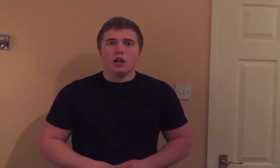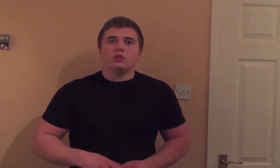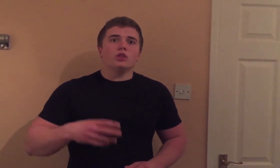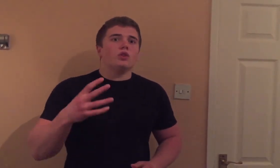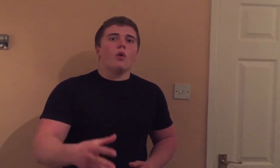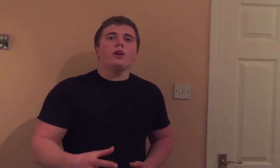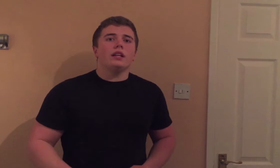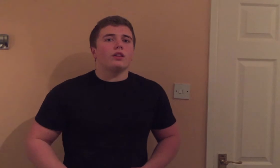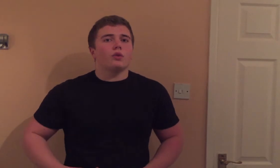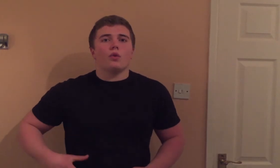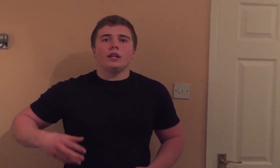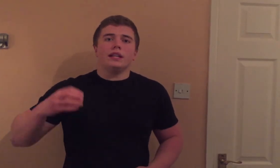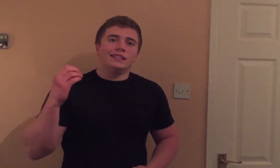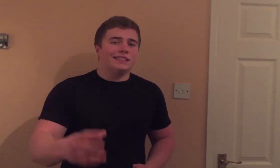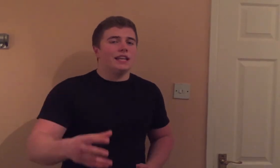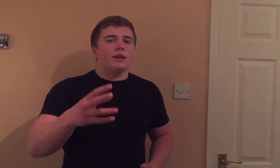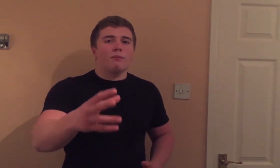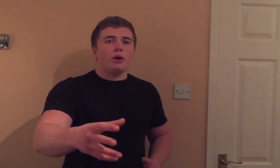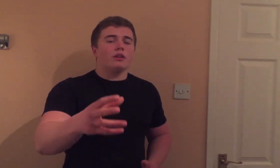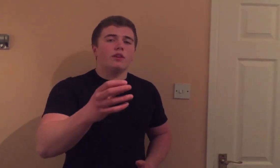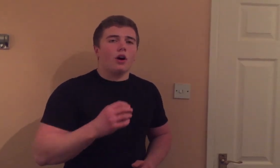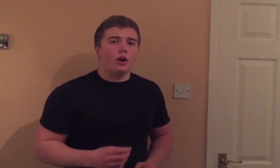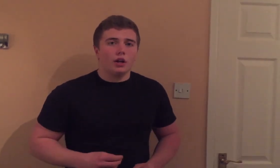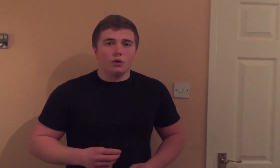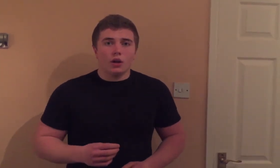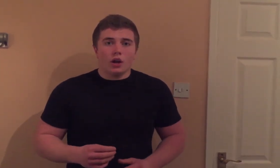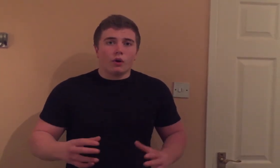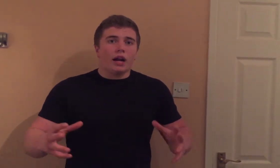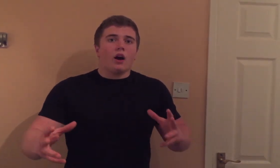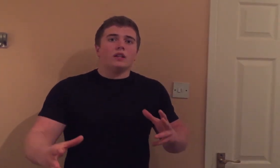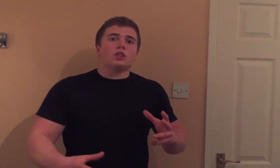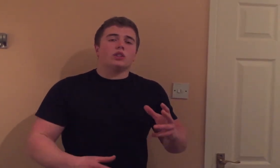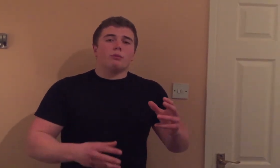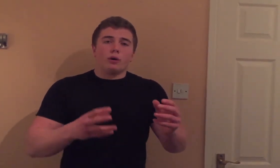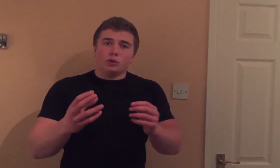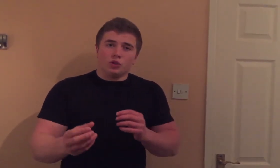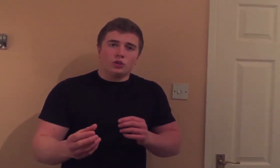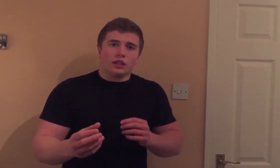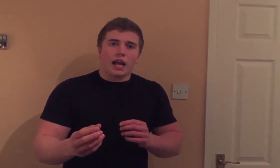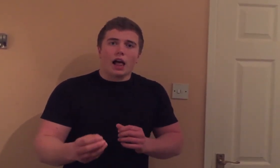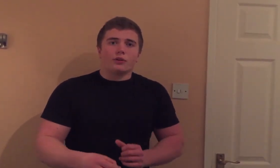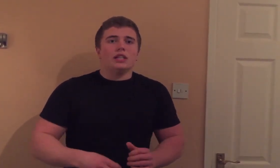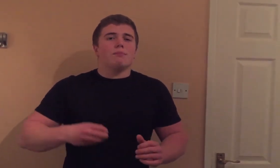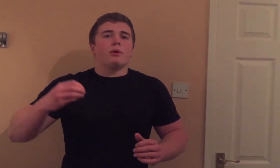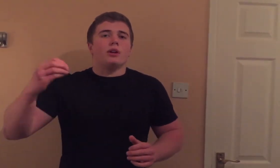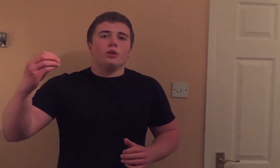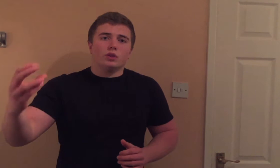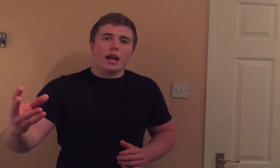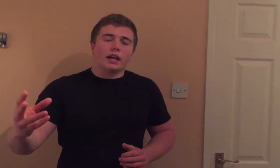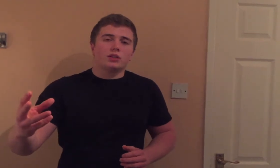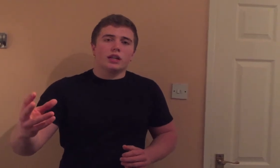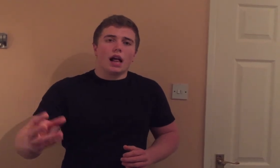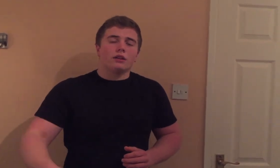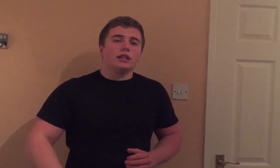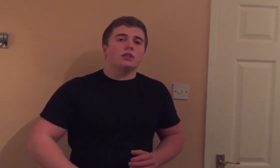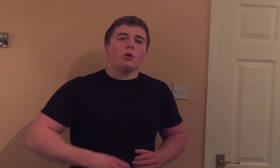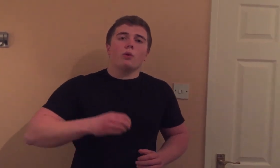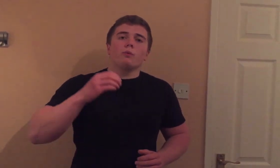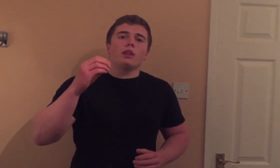So there's no need to throw in an insane amount of cardio. Right now, it's just about reducing the calories, burning those extra calories. So I'm going to be